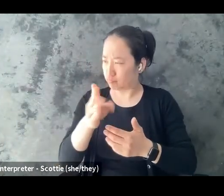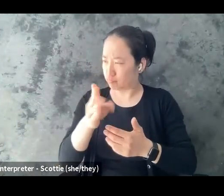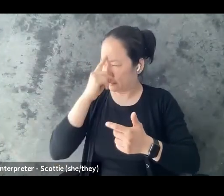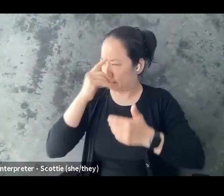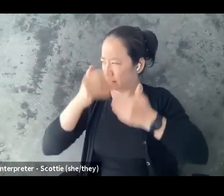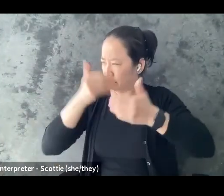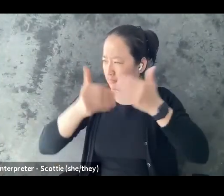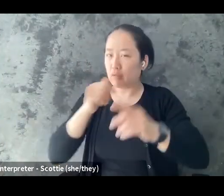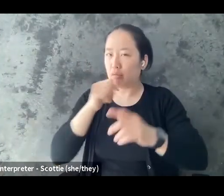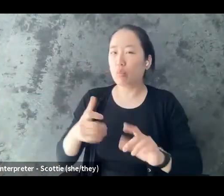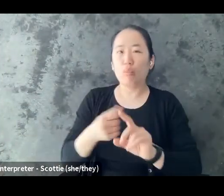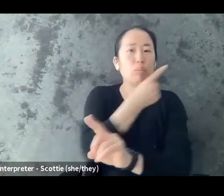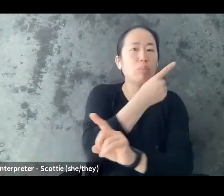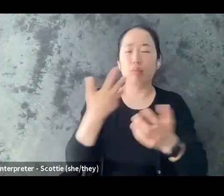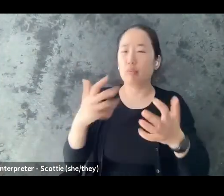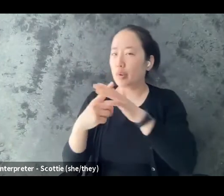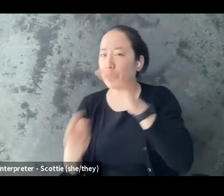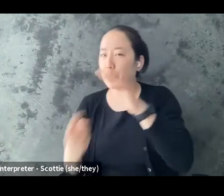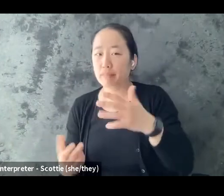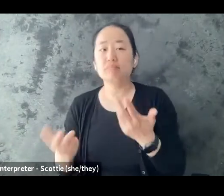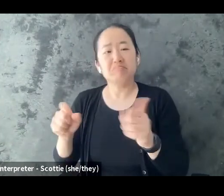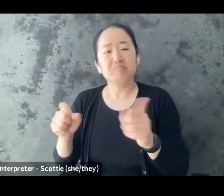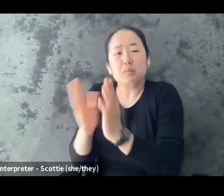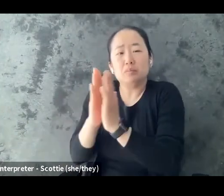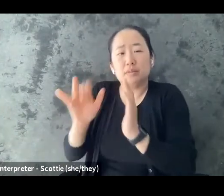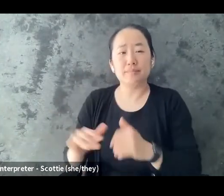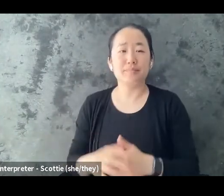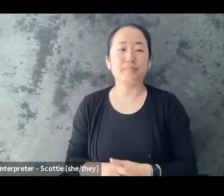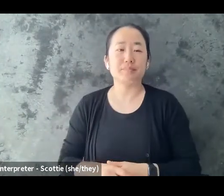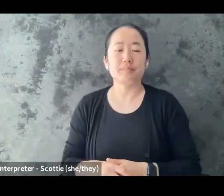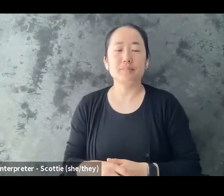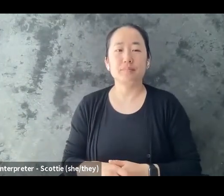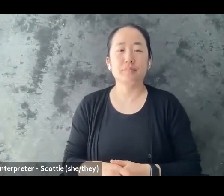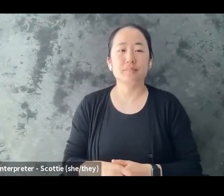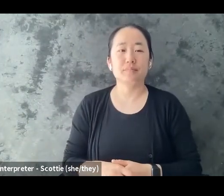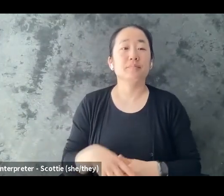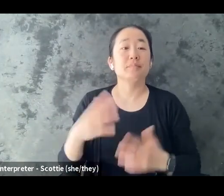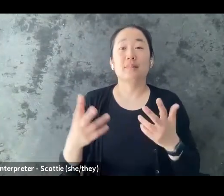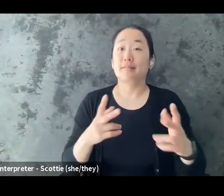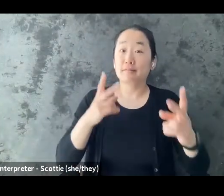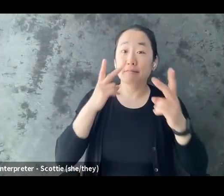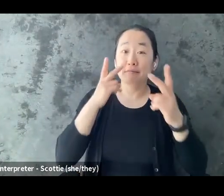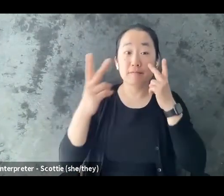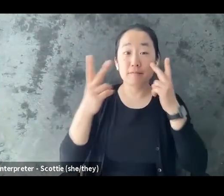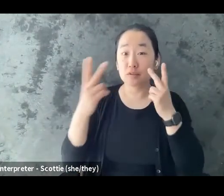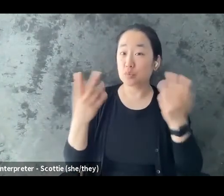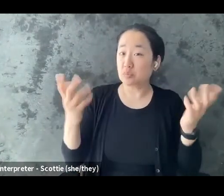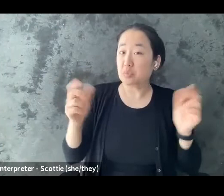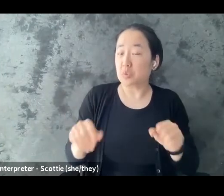request and then for visual maybe you even use a movie or video or show or something that you really resonated